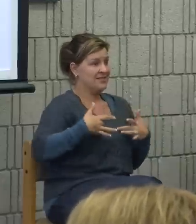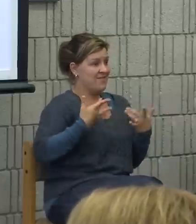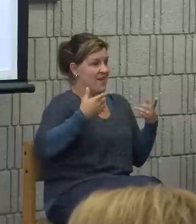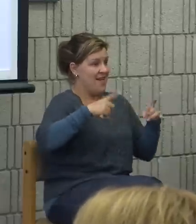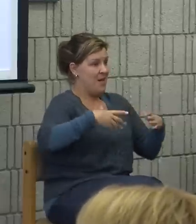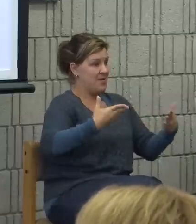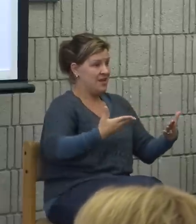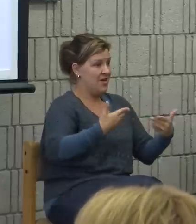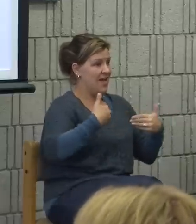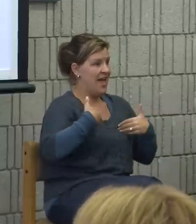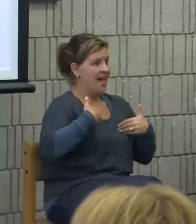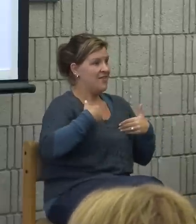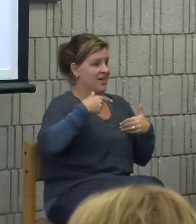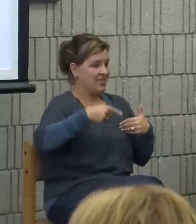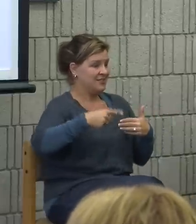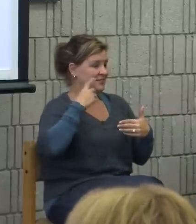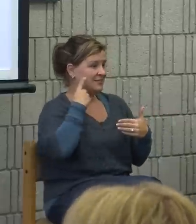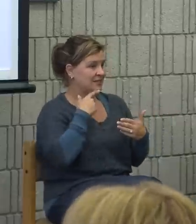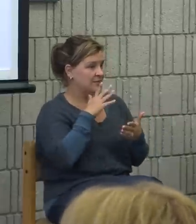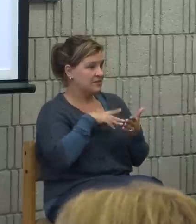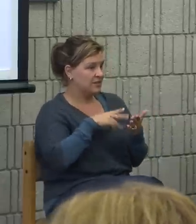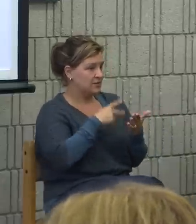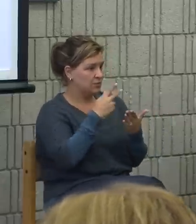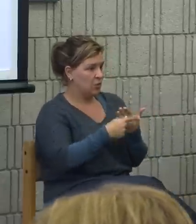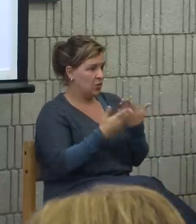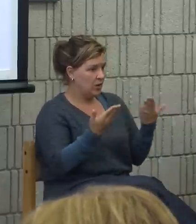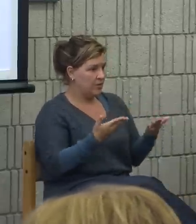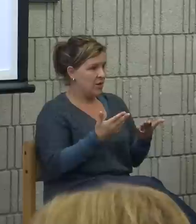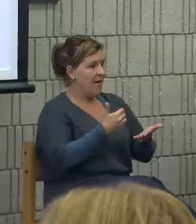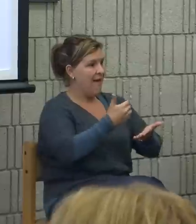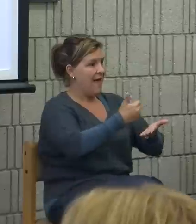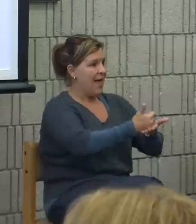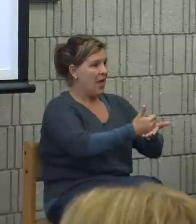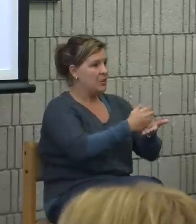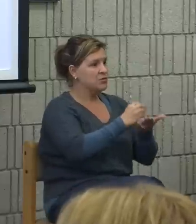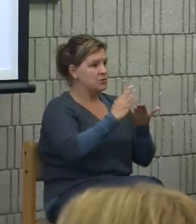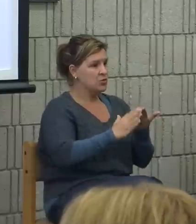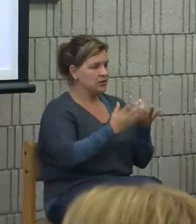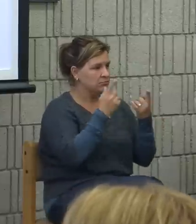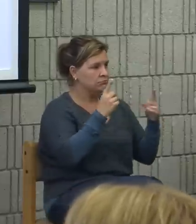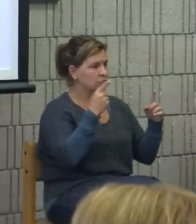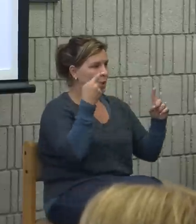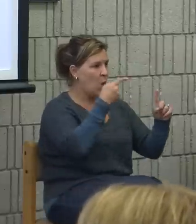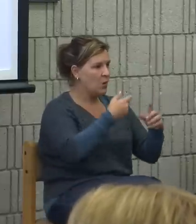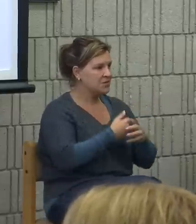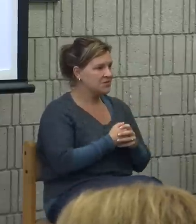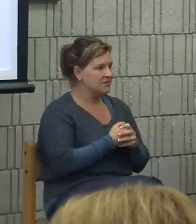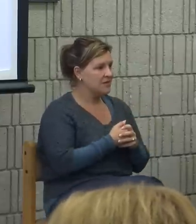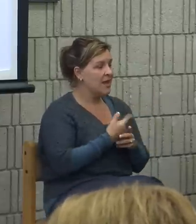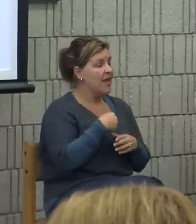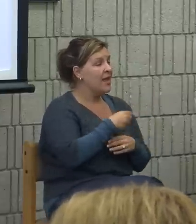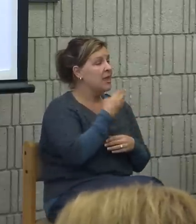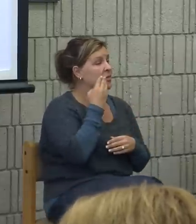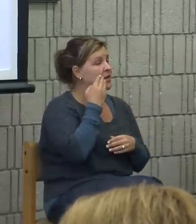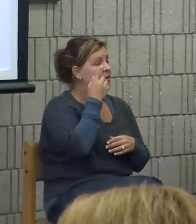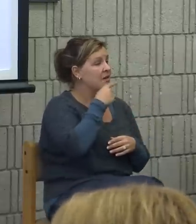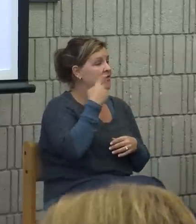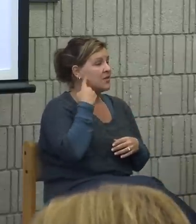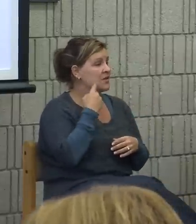program as our Deaf Studies program, help students reach their goals. And we all know that for deaf students or for hard of hearing